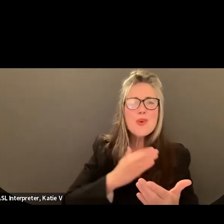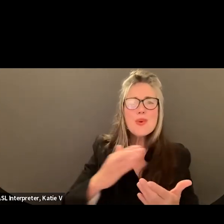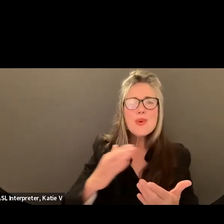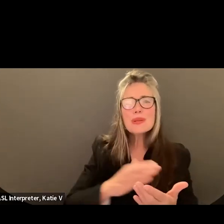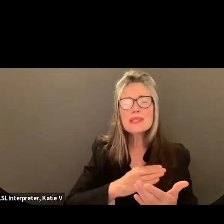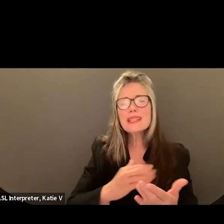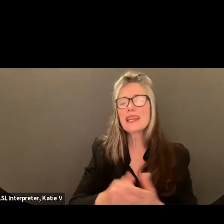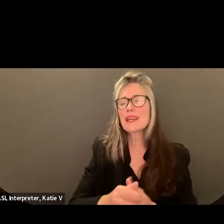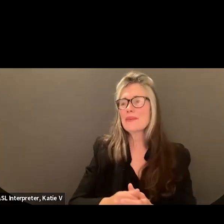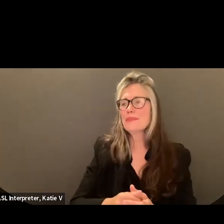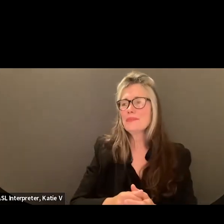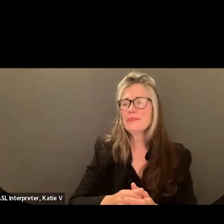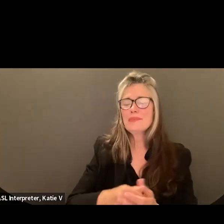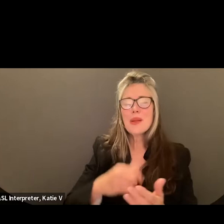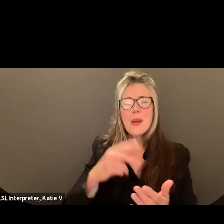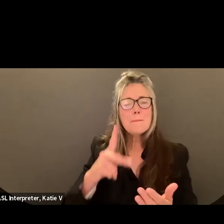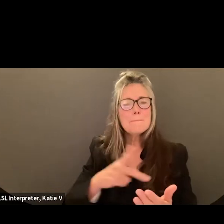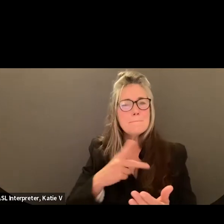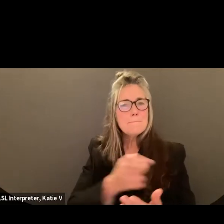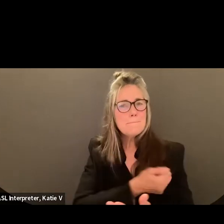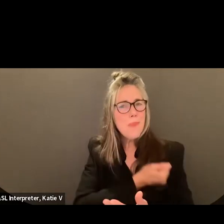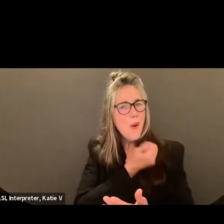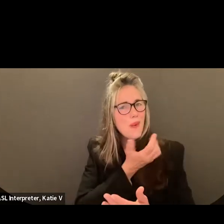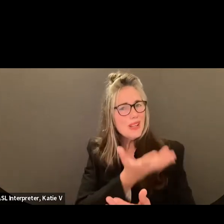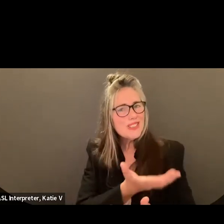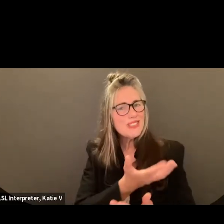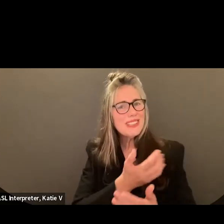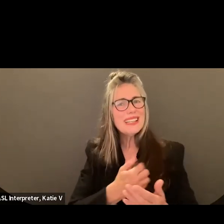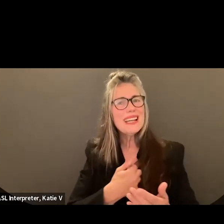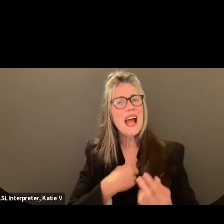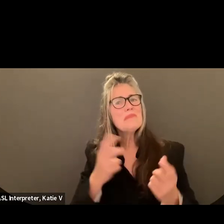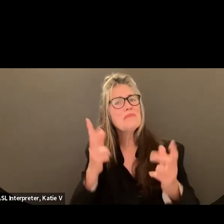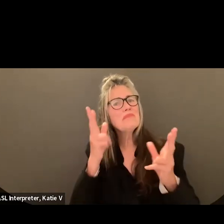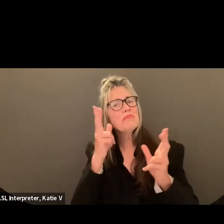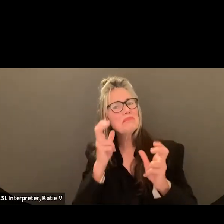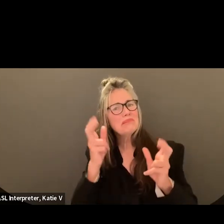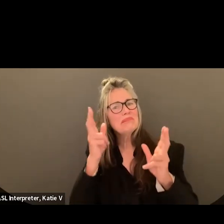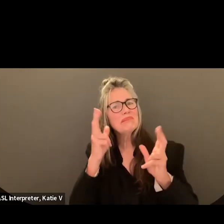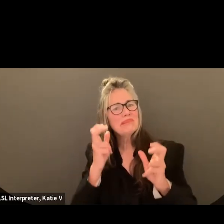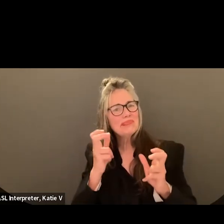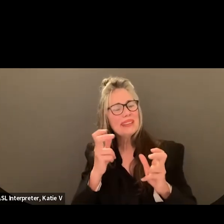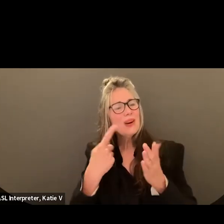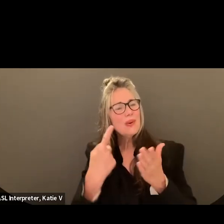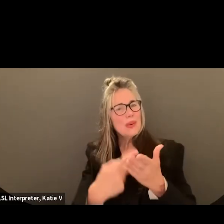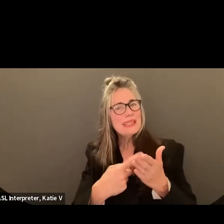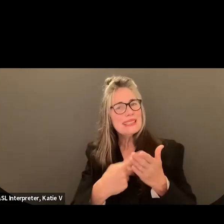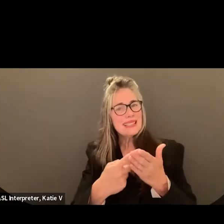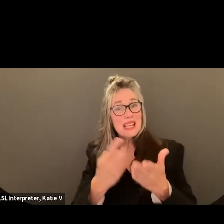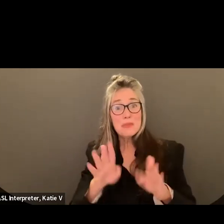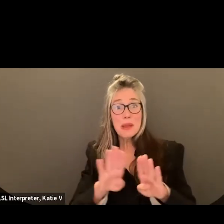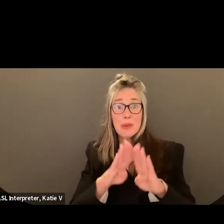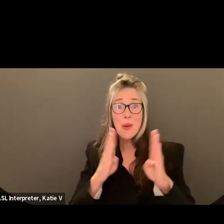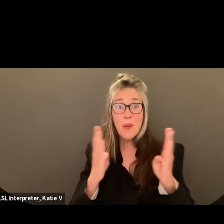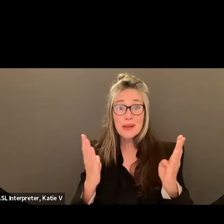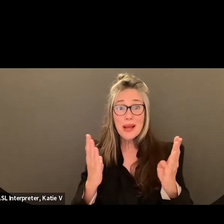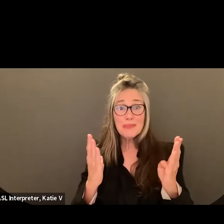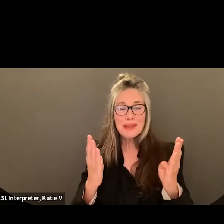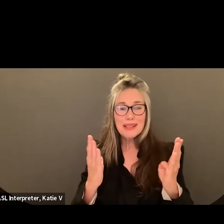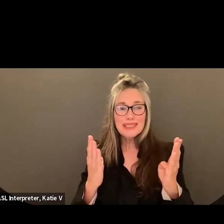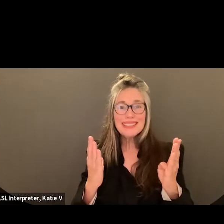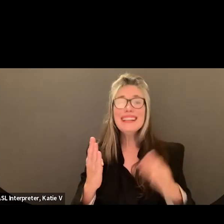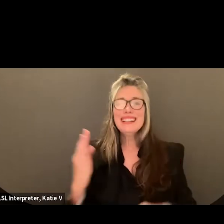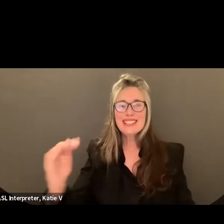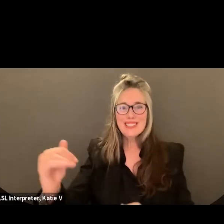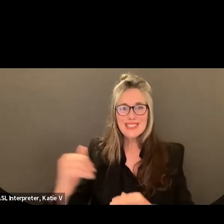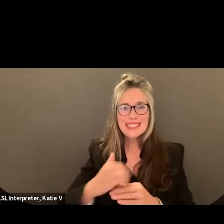do some poetry. And so we did talk about possibly opening this up, it turns out that she sent me an